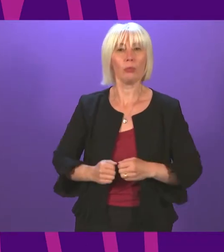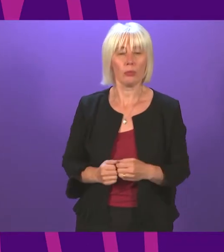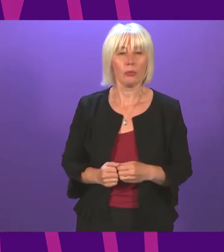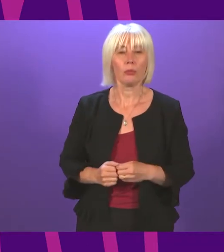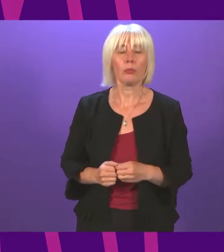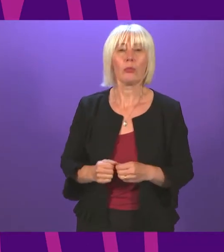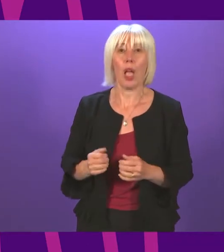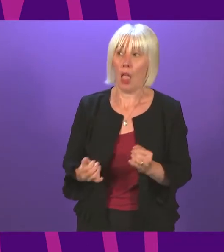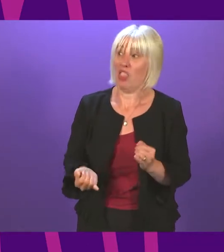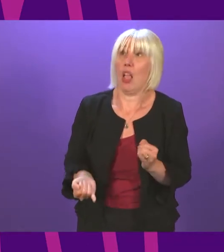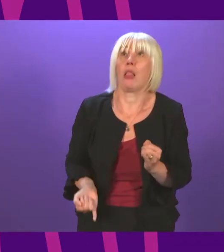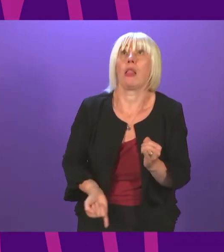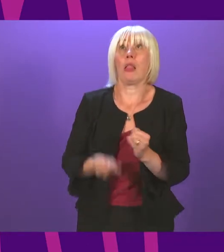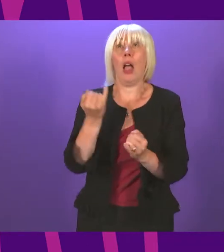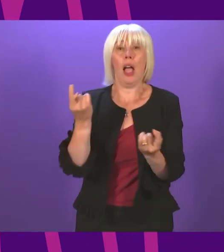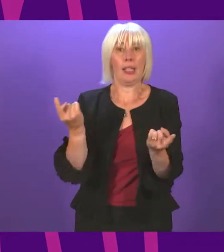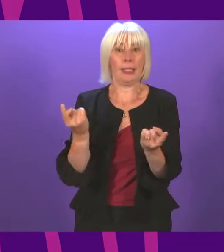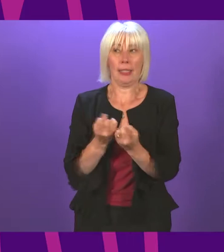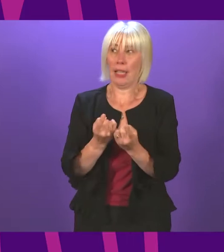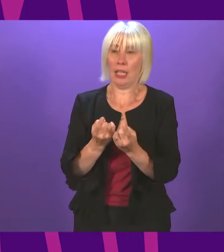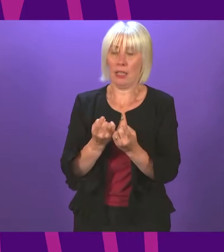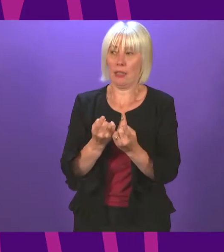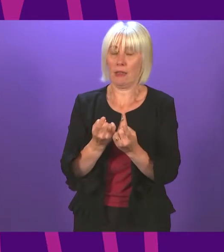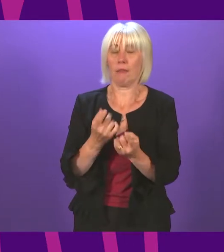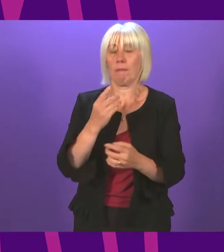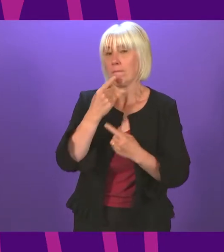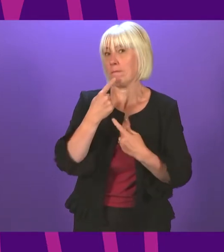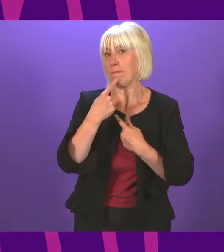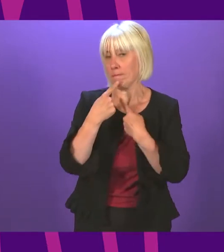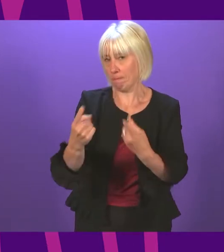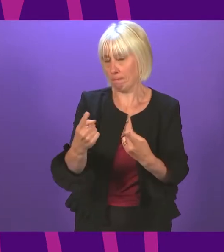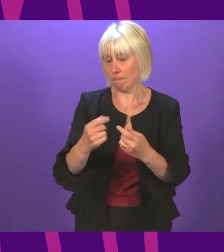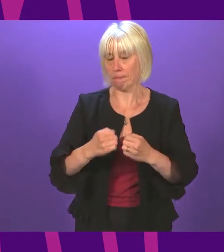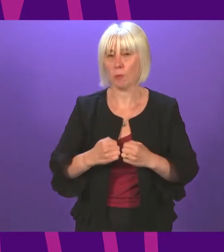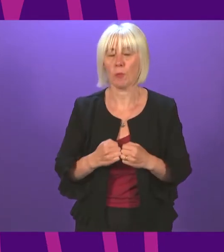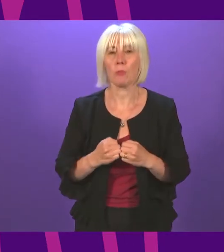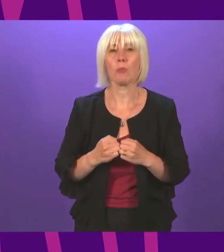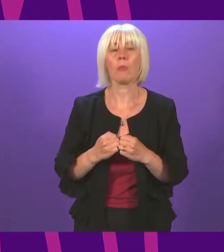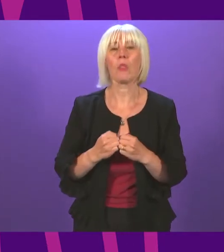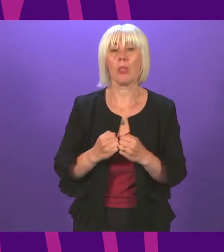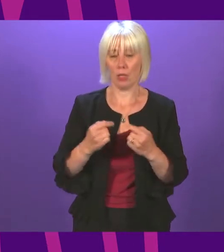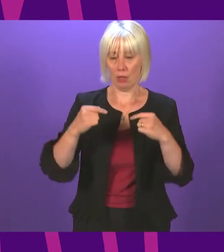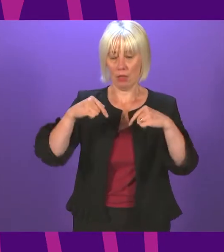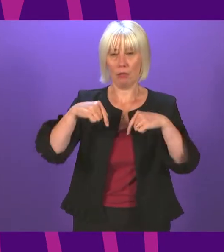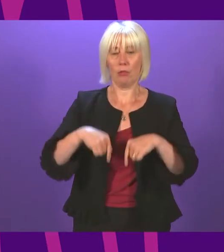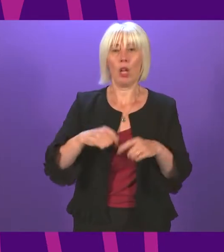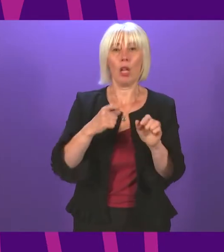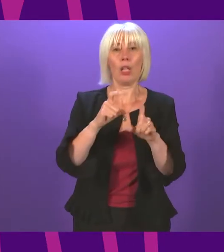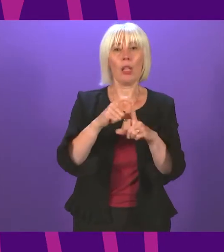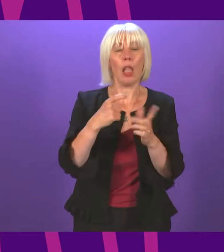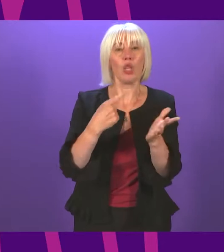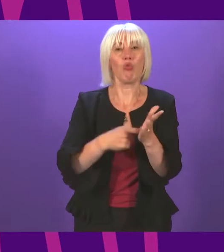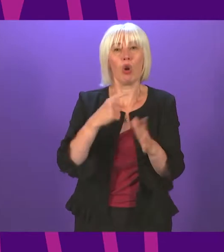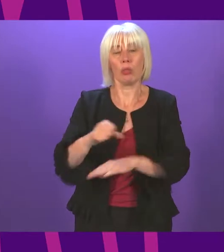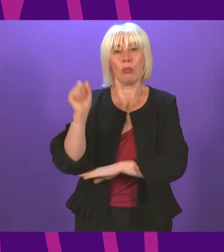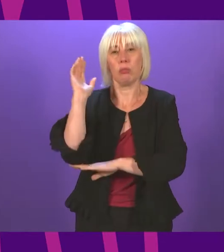the last thing the last thing that I want to mention is the fact that in the speech that Douglas Ross made